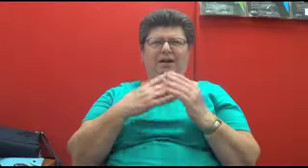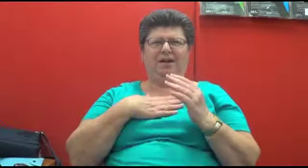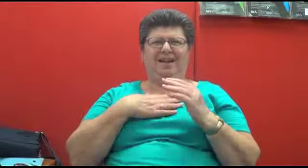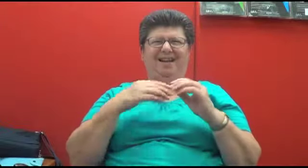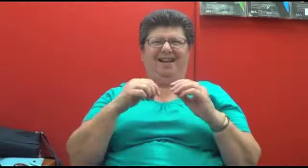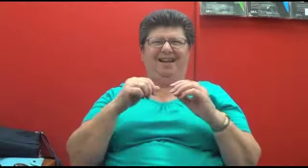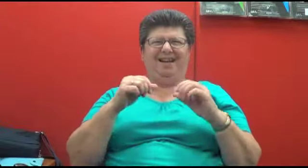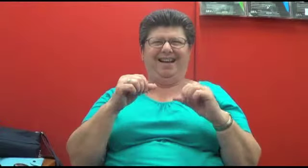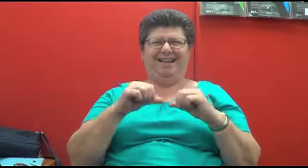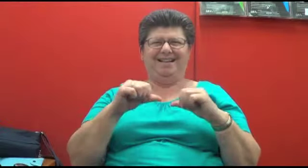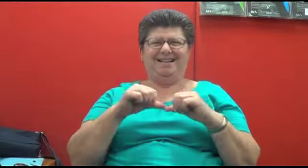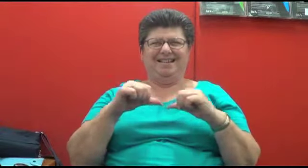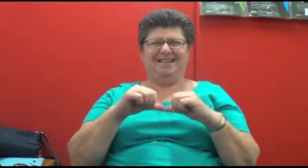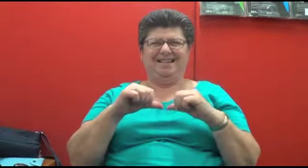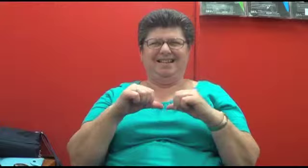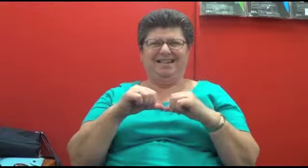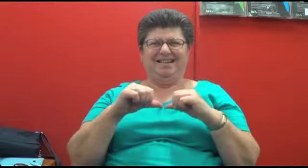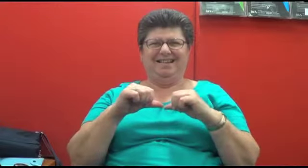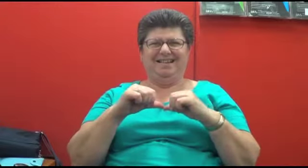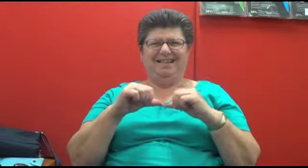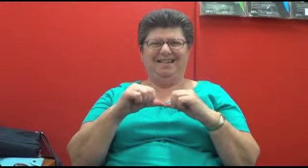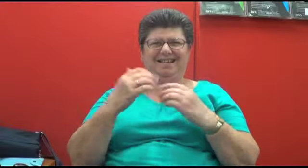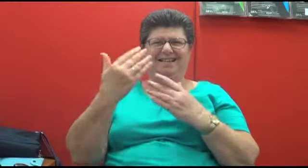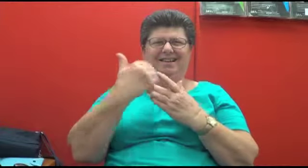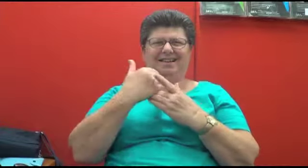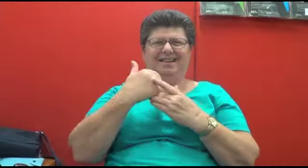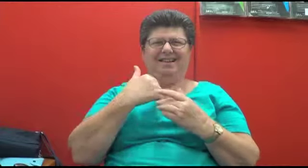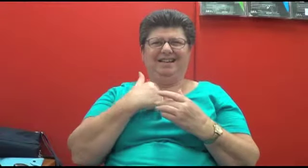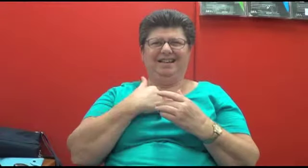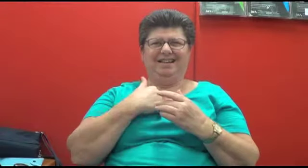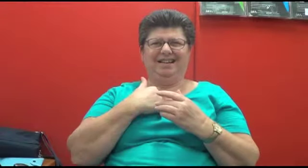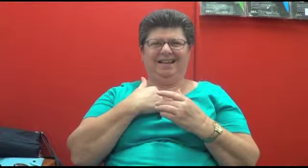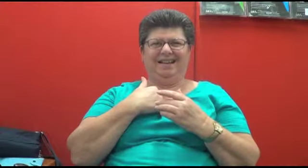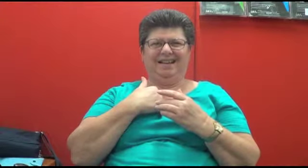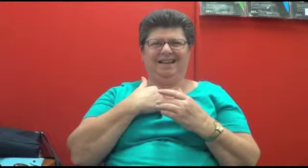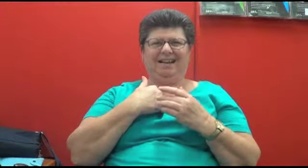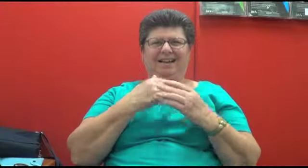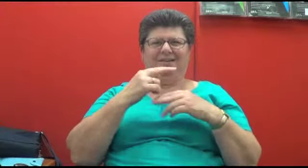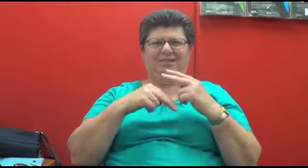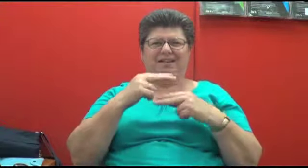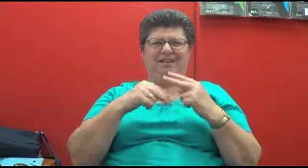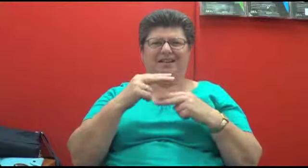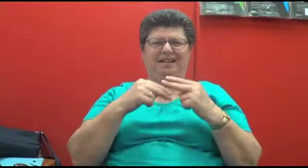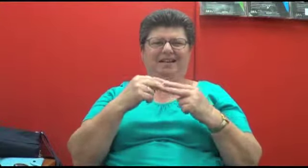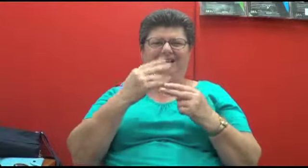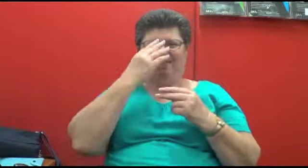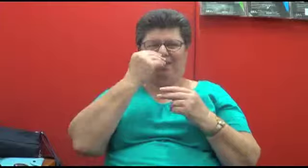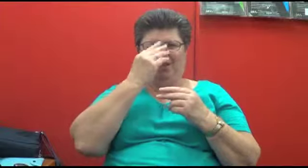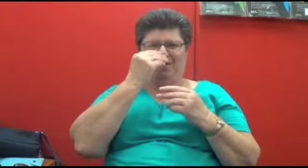My auntie, she sent me a letter. It was a present actually. It was a photo of herself